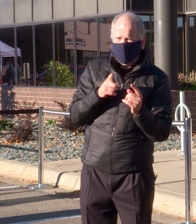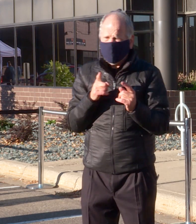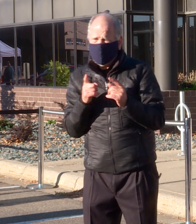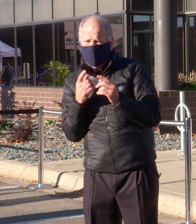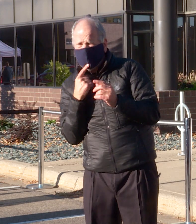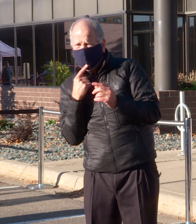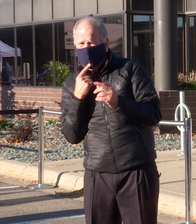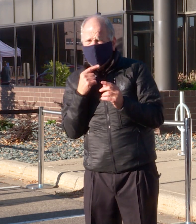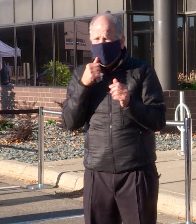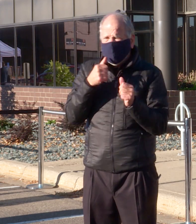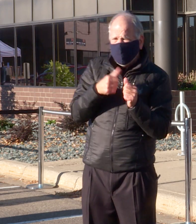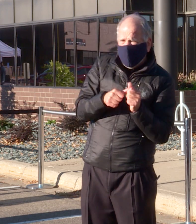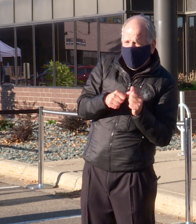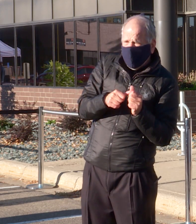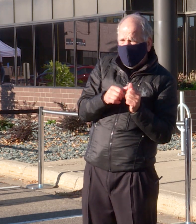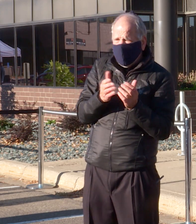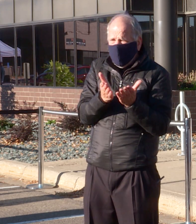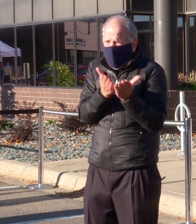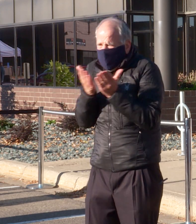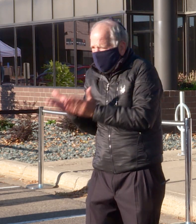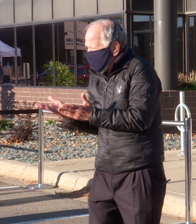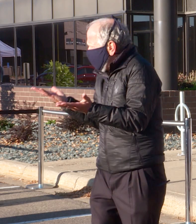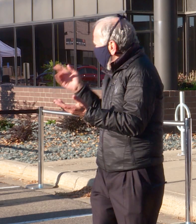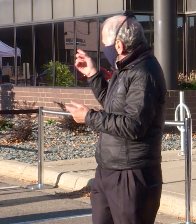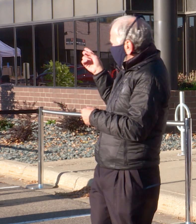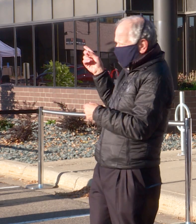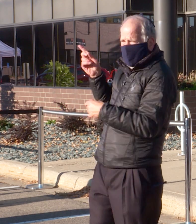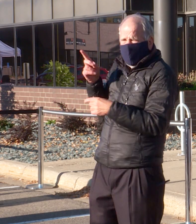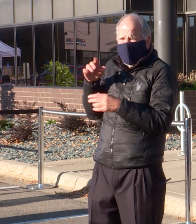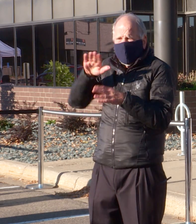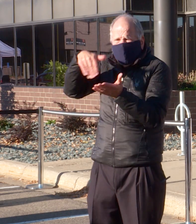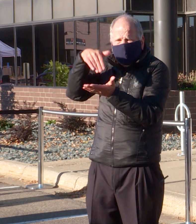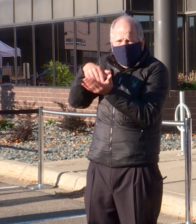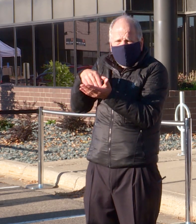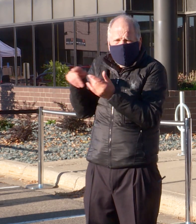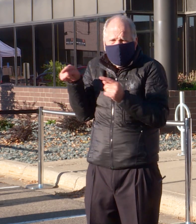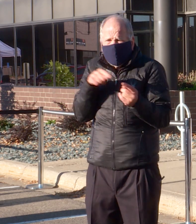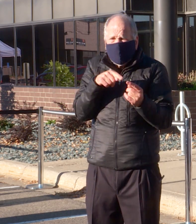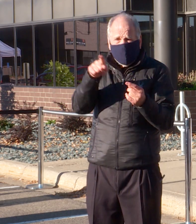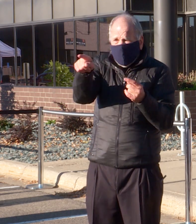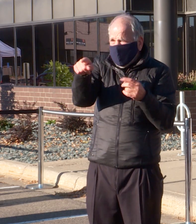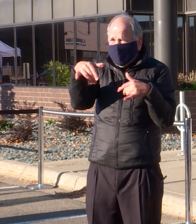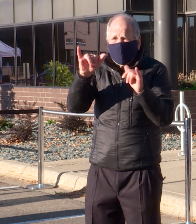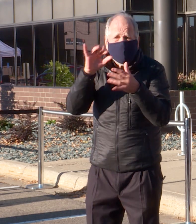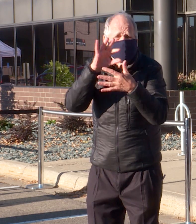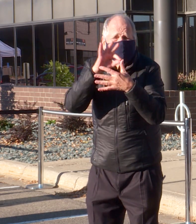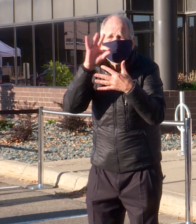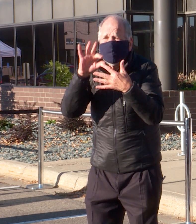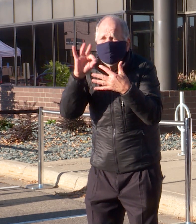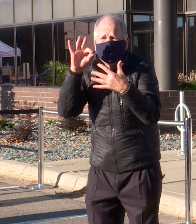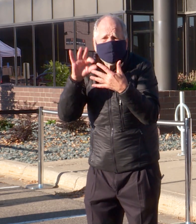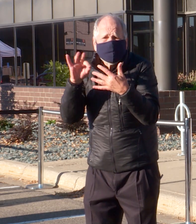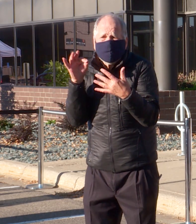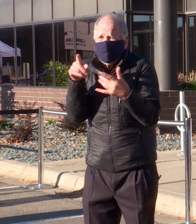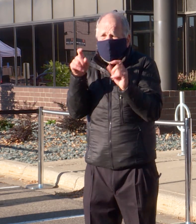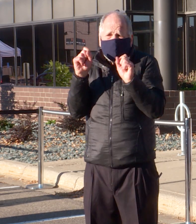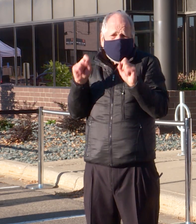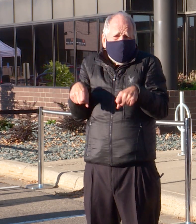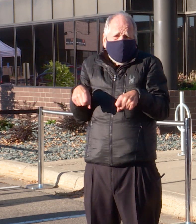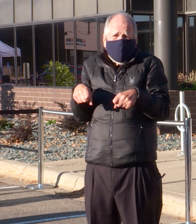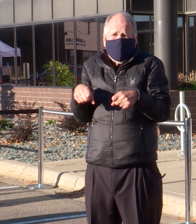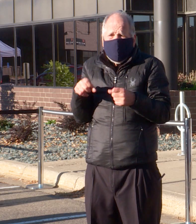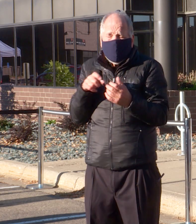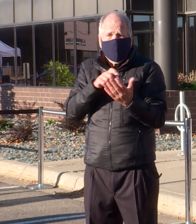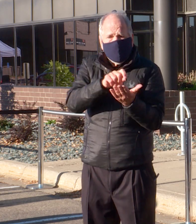mail that ballot, we are expanding our access to hand deliver those mail ballots